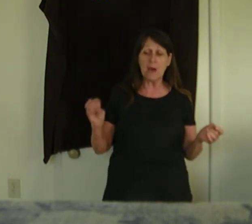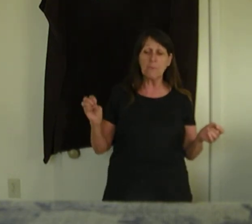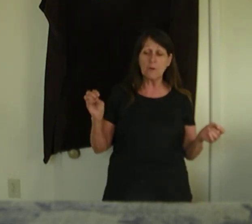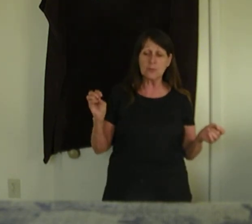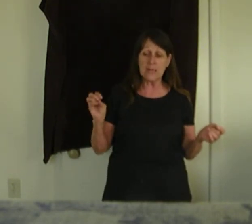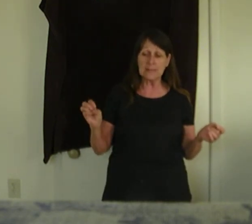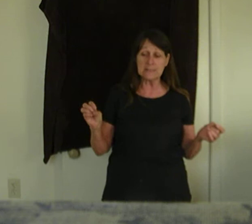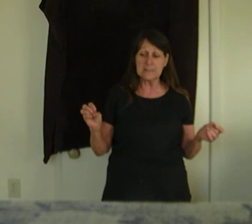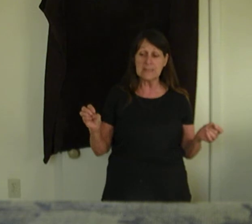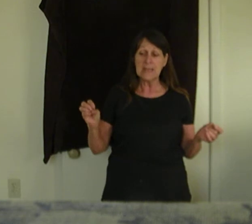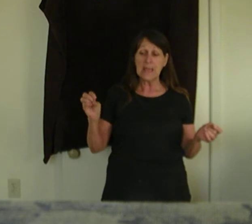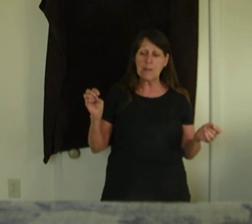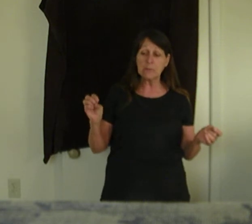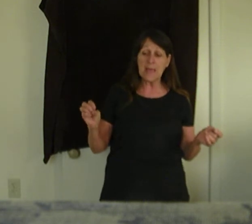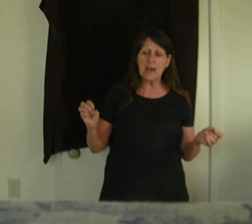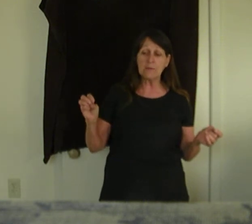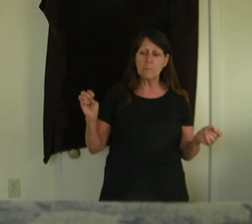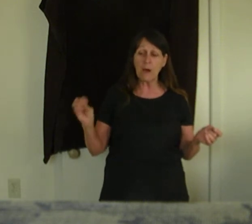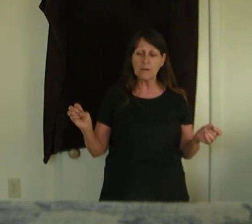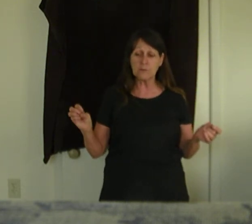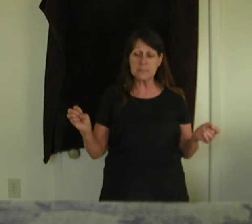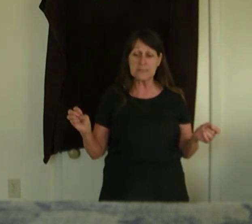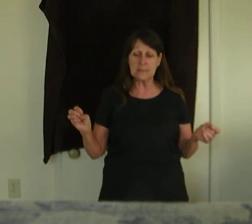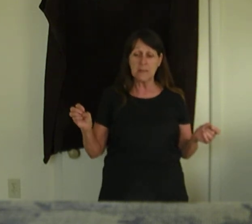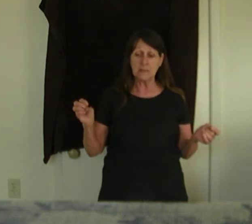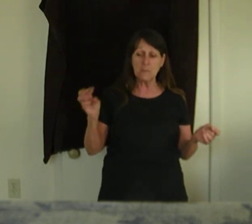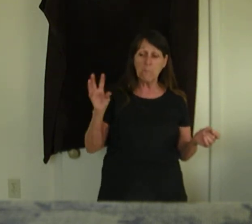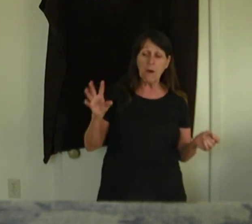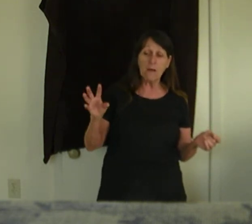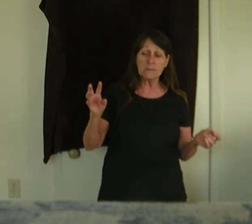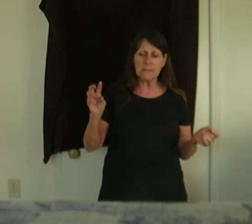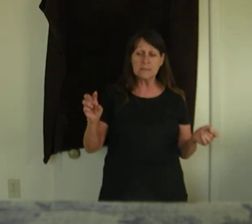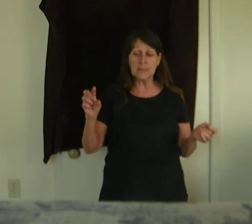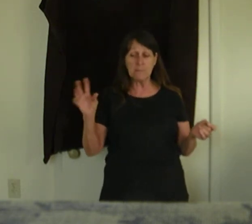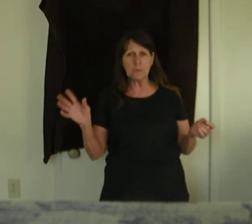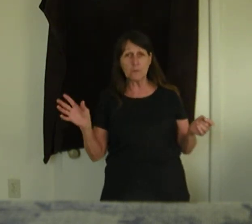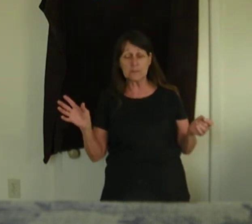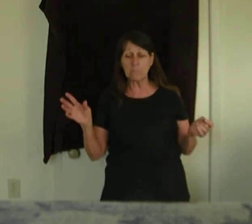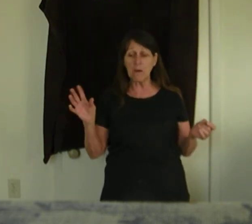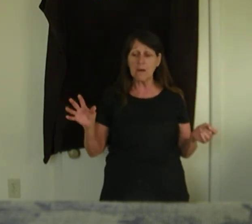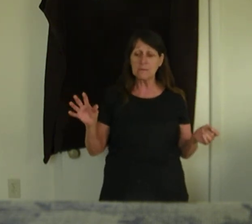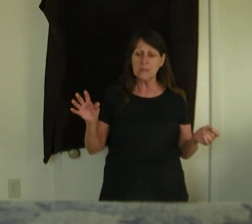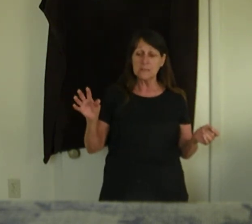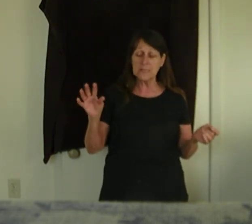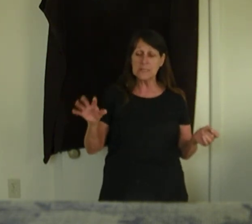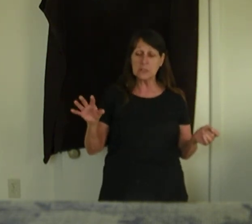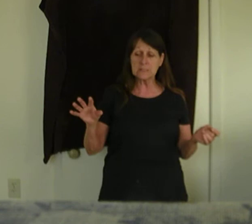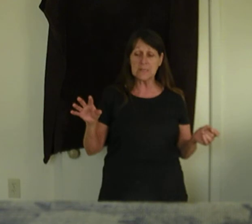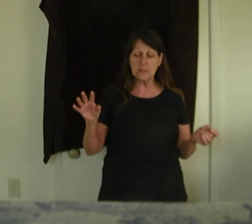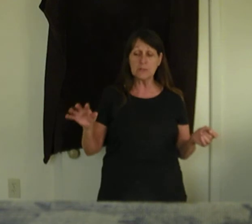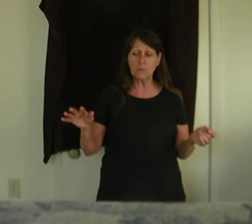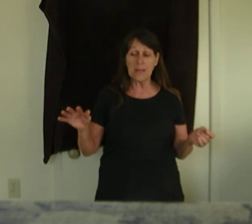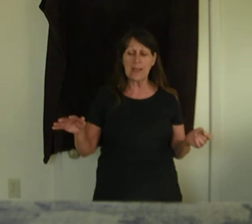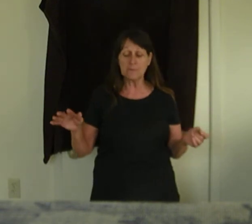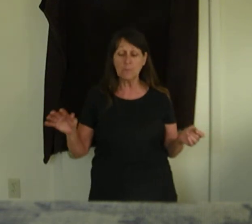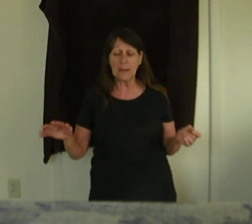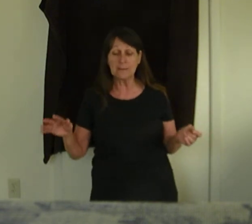partiality, and without hypocrisy. The moth is a hypocrite. The moth teaches that you don't have to obey the